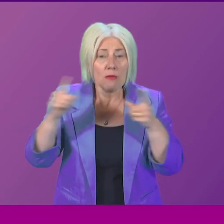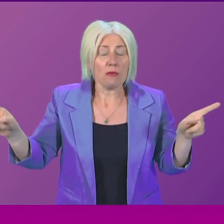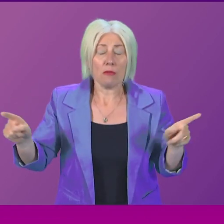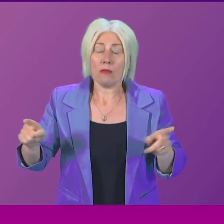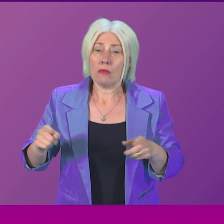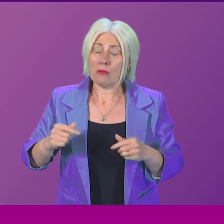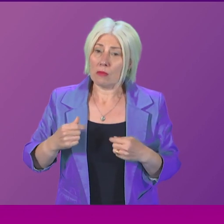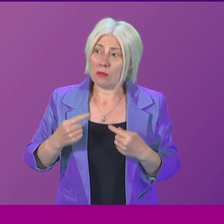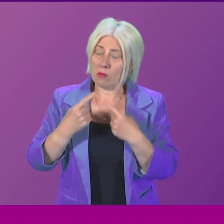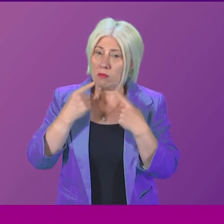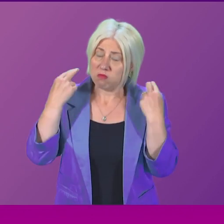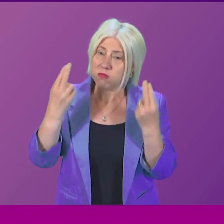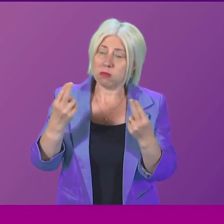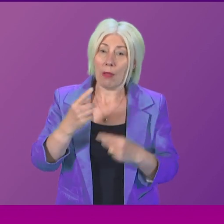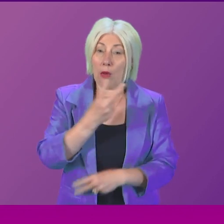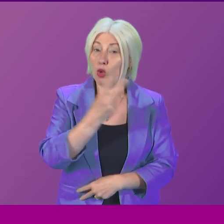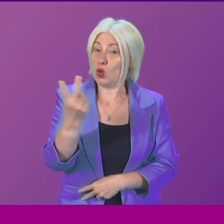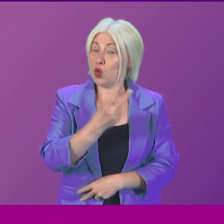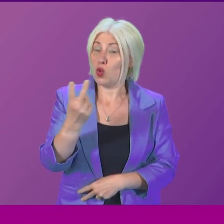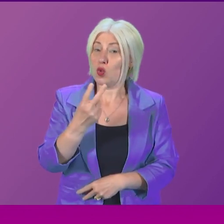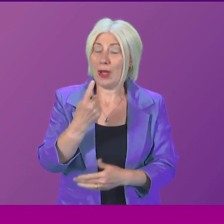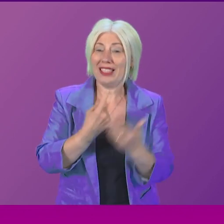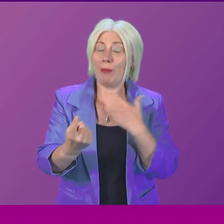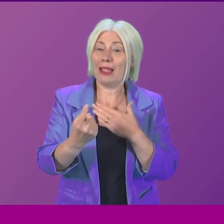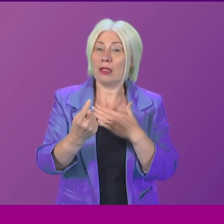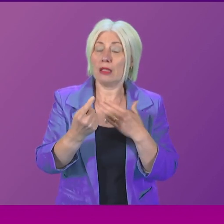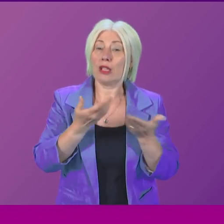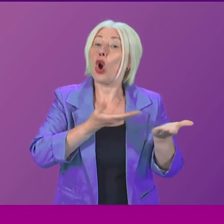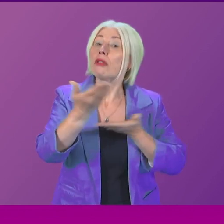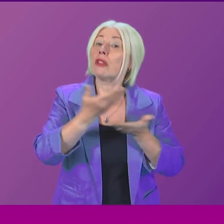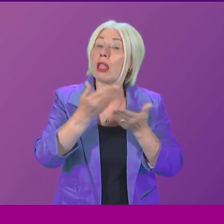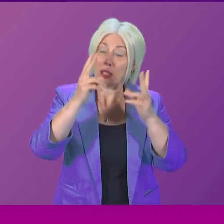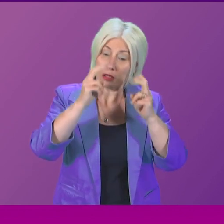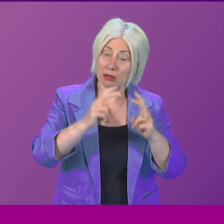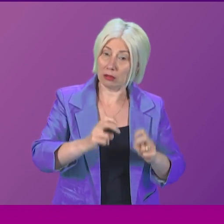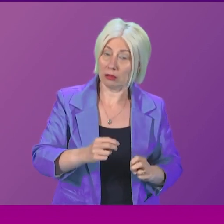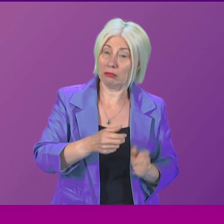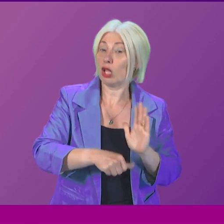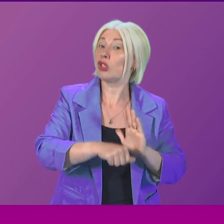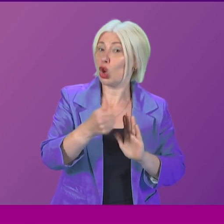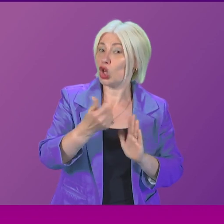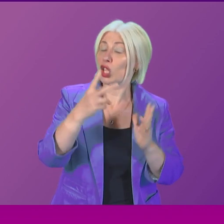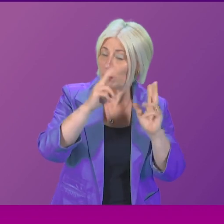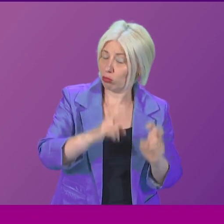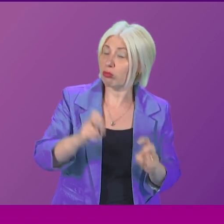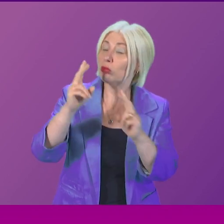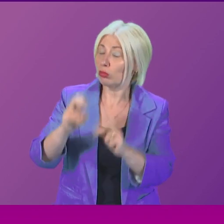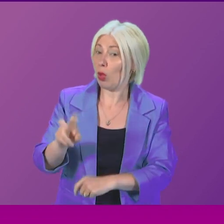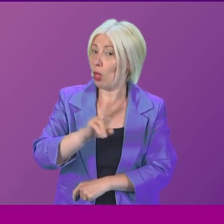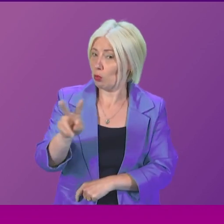Rose, and that was undertaken by two independent consultant neurosurgeons, and the recommendations of those actions have been accepted